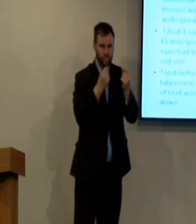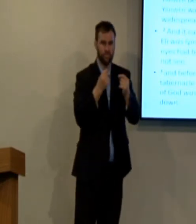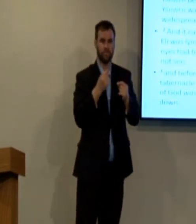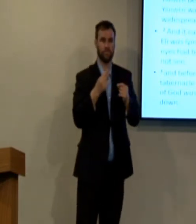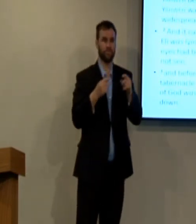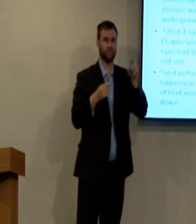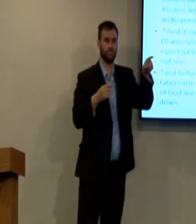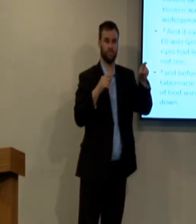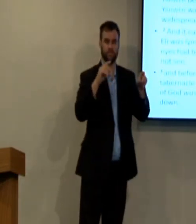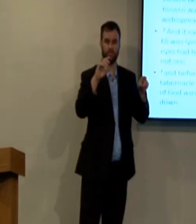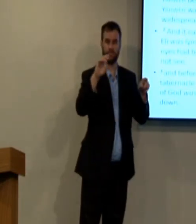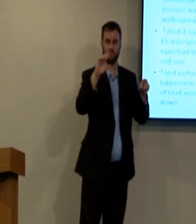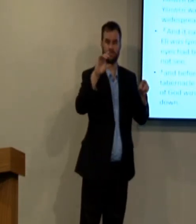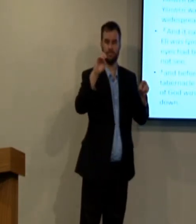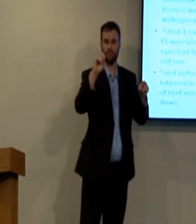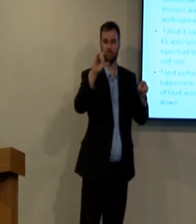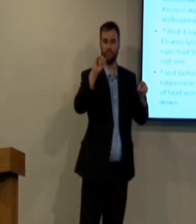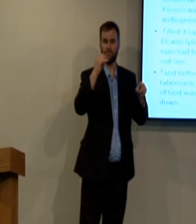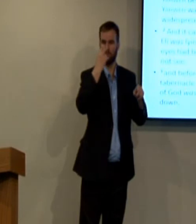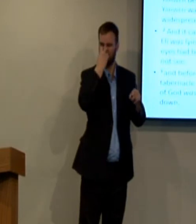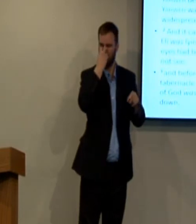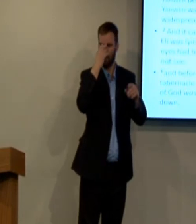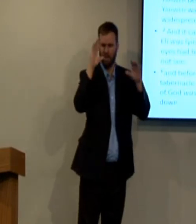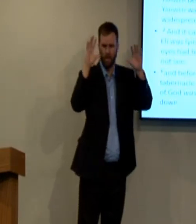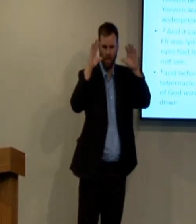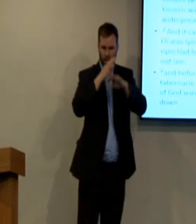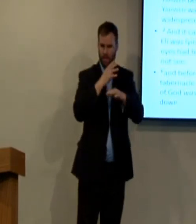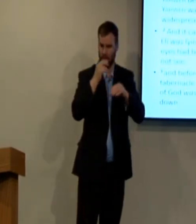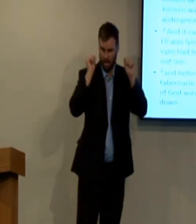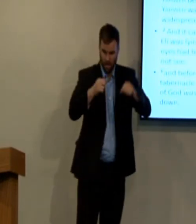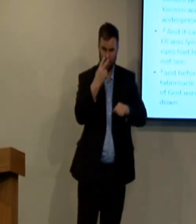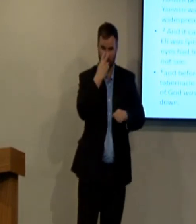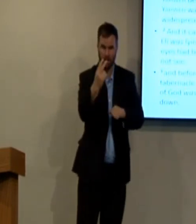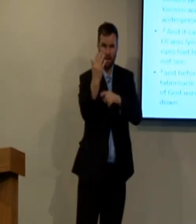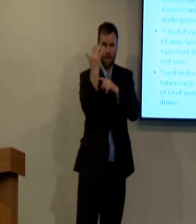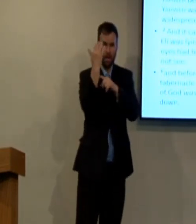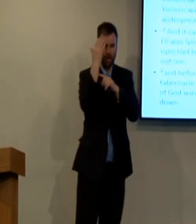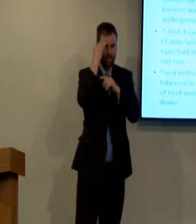So Samuel would do different things inside the tabernacle, and Eli was sleeping.